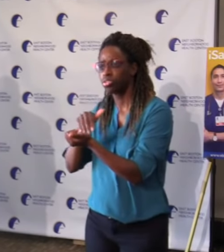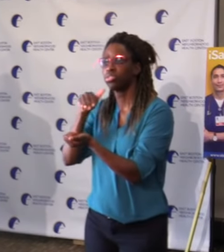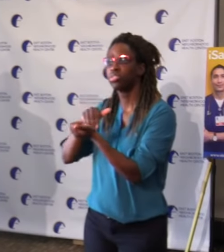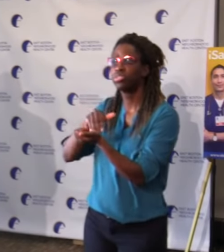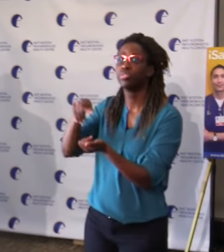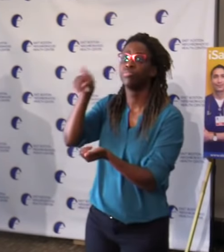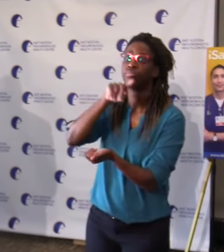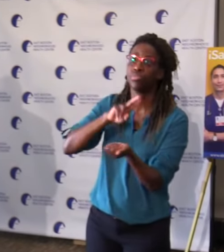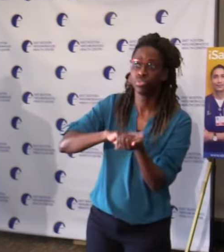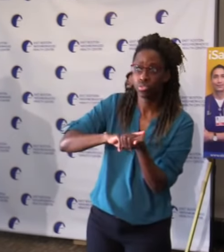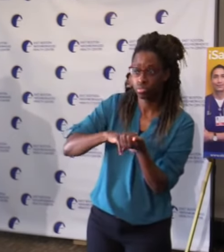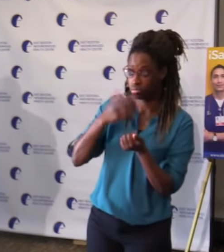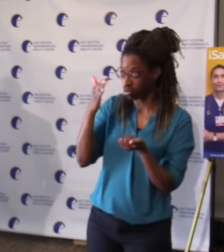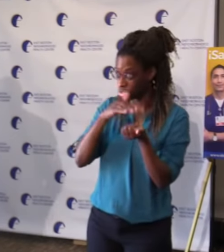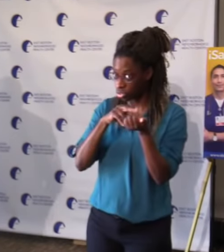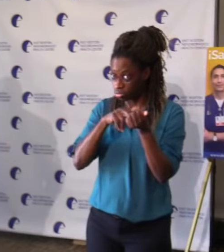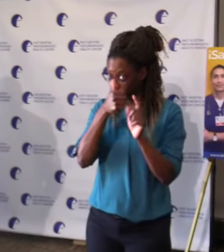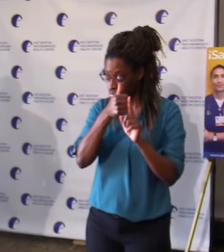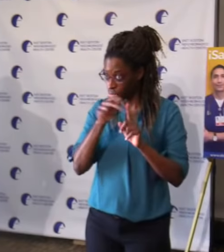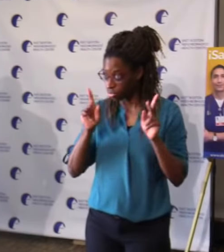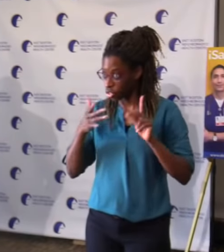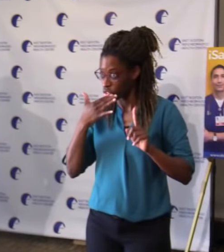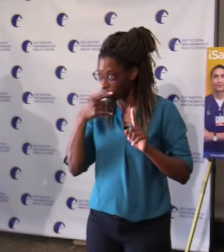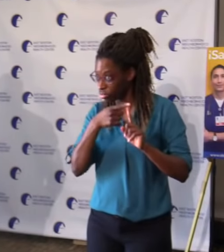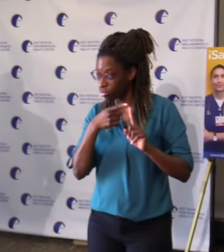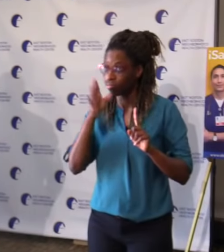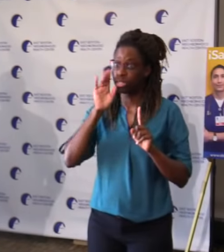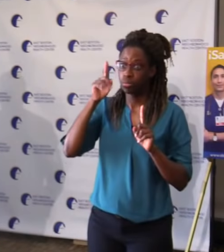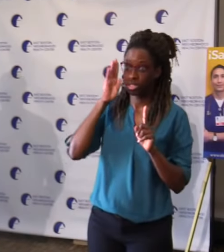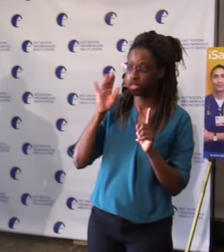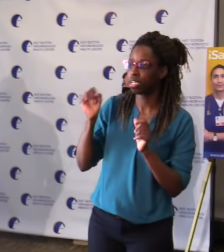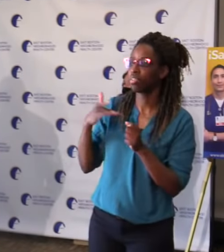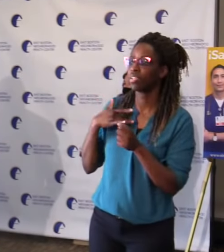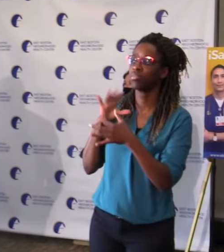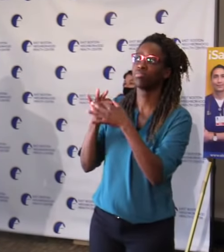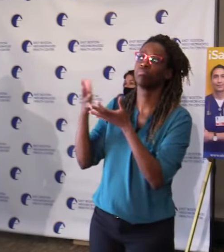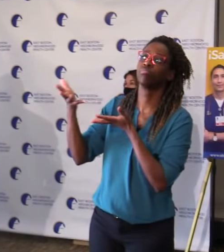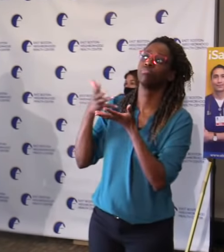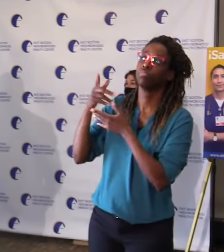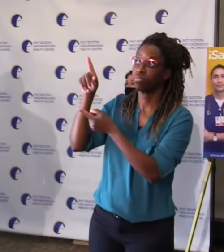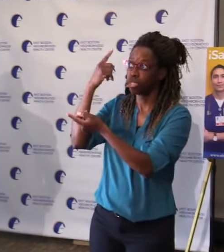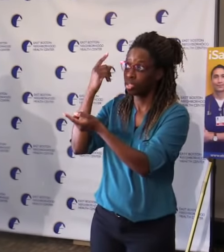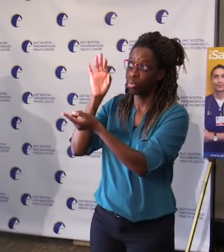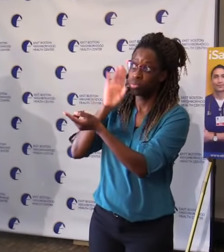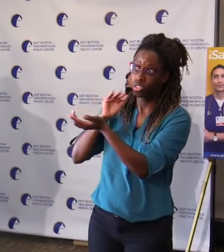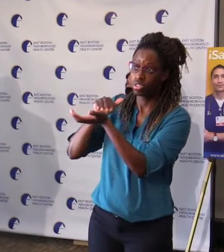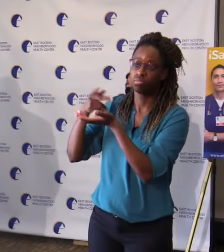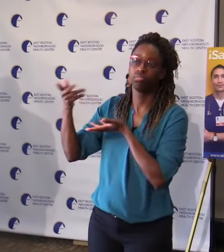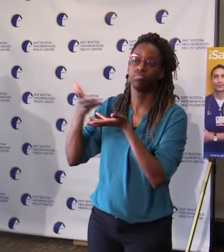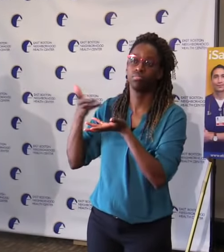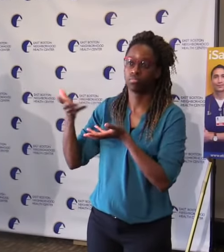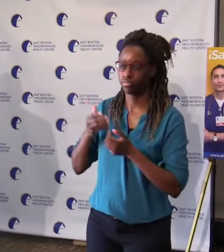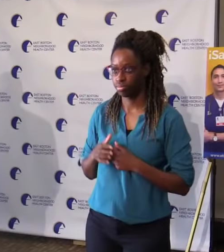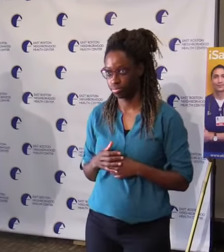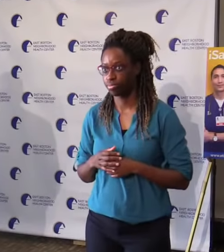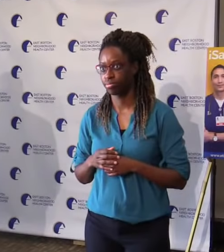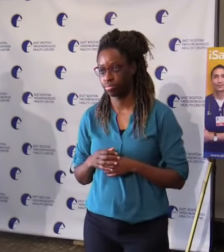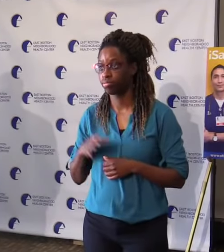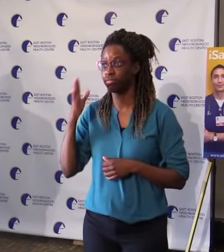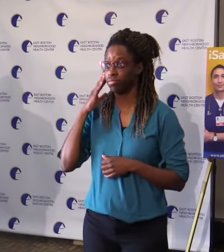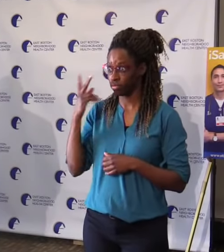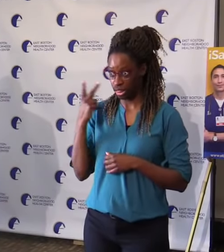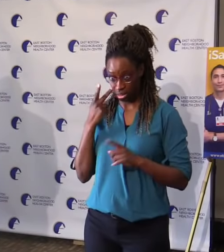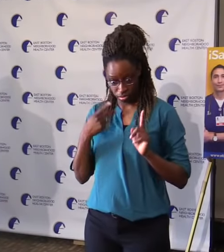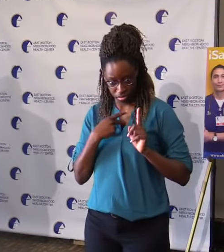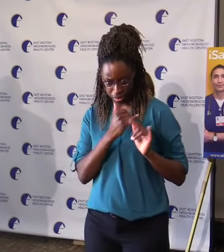understanding legitimate concerns and reservations of patients and providing testimonials and taking the vaccine. I just want to